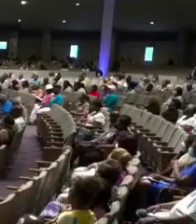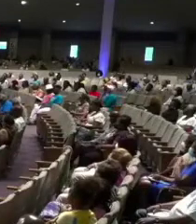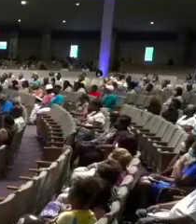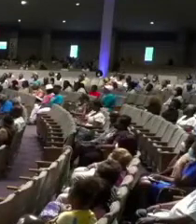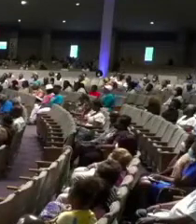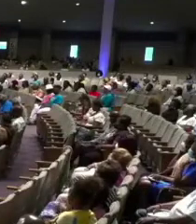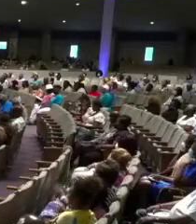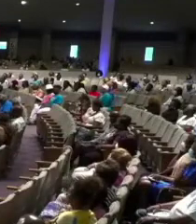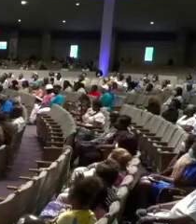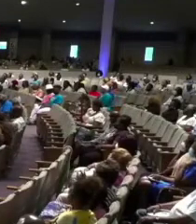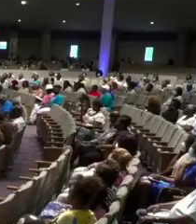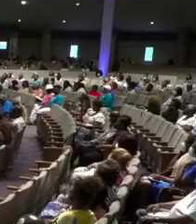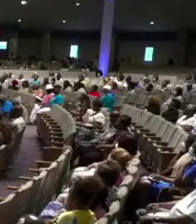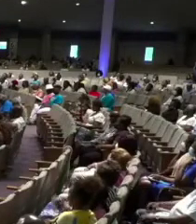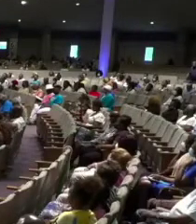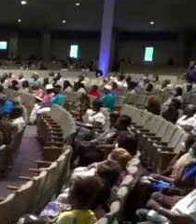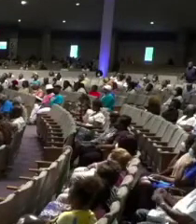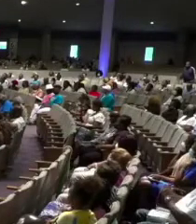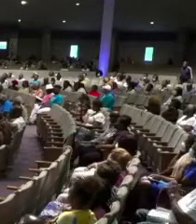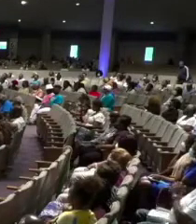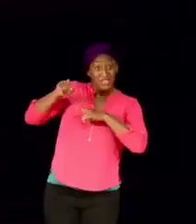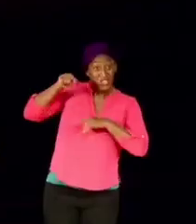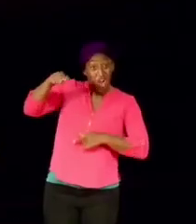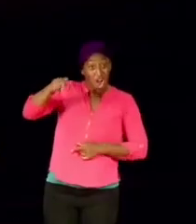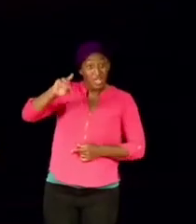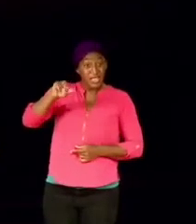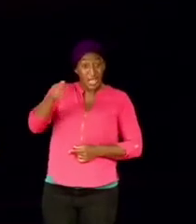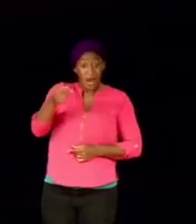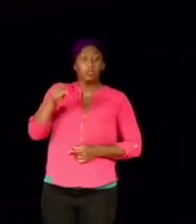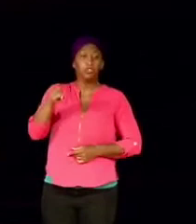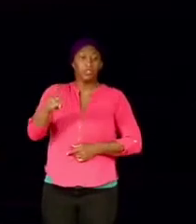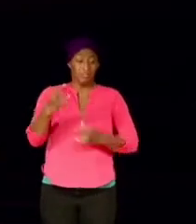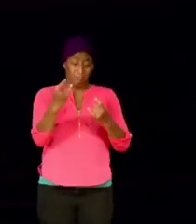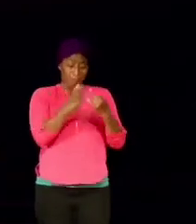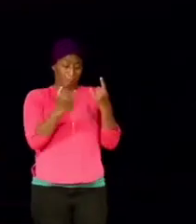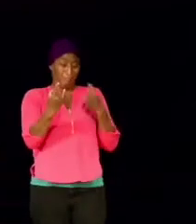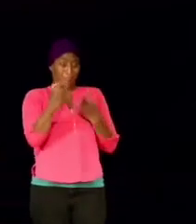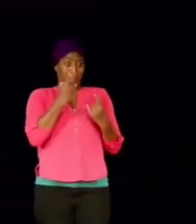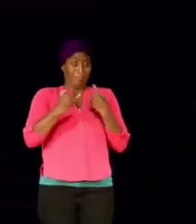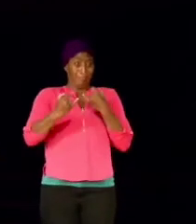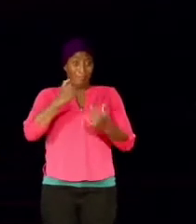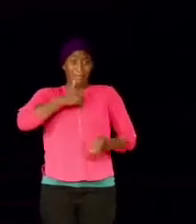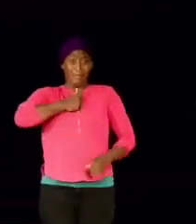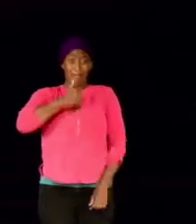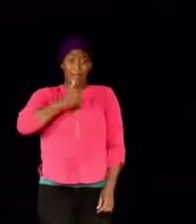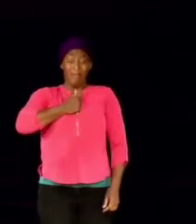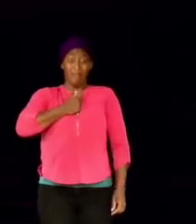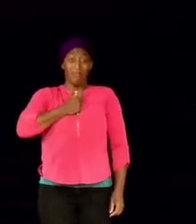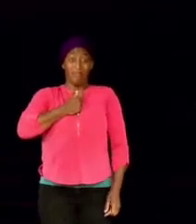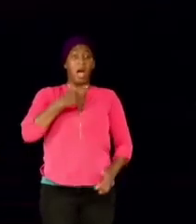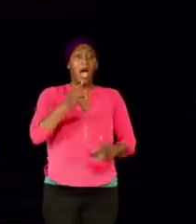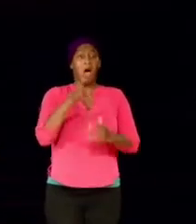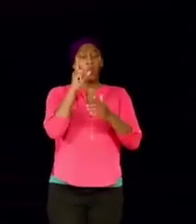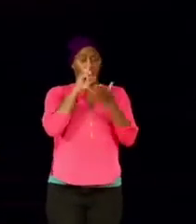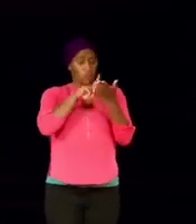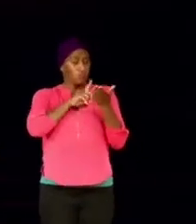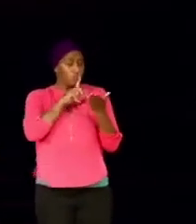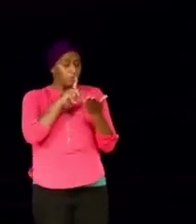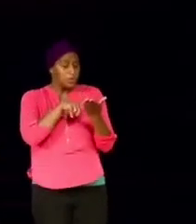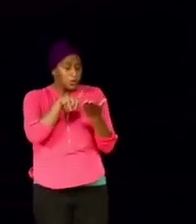the number of adequate witness. Let me pause parenthetically, peruse the perimeter of my own preaching